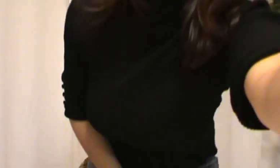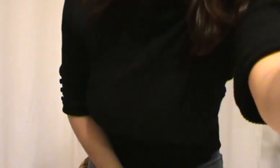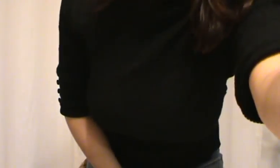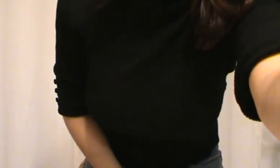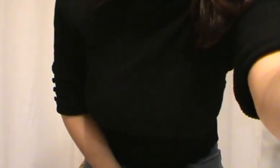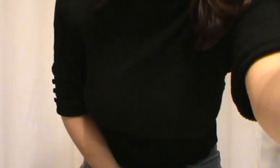receive a free...